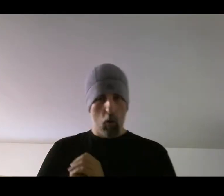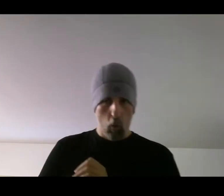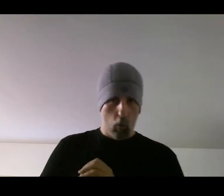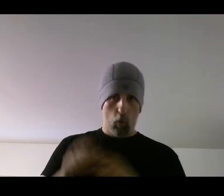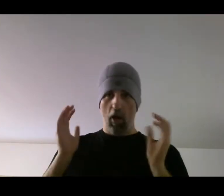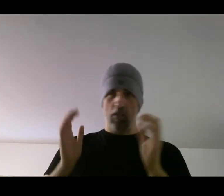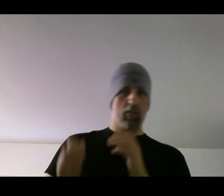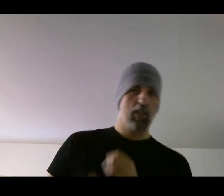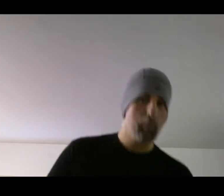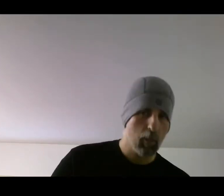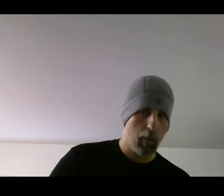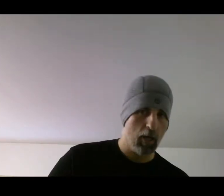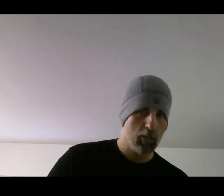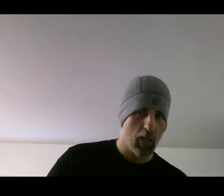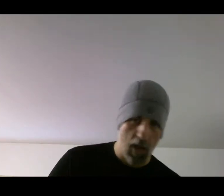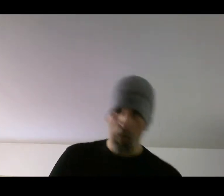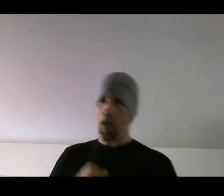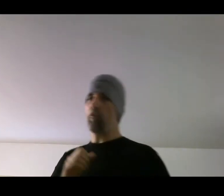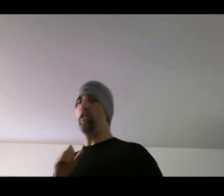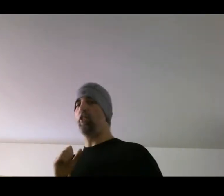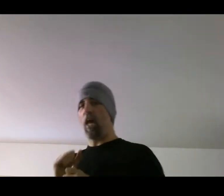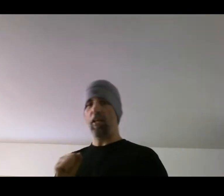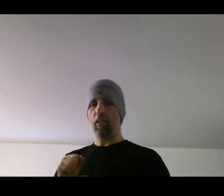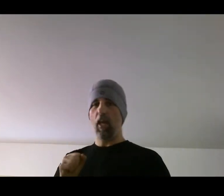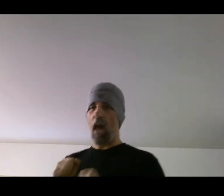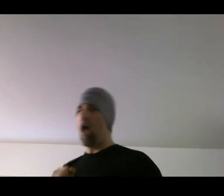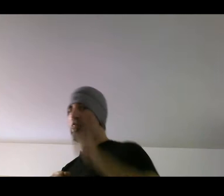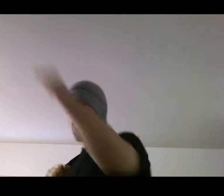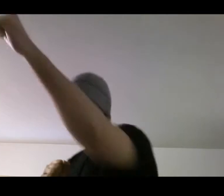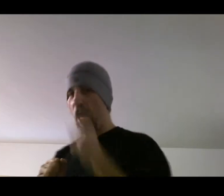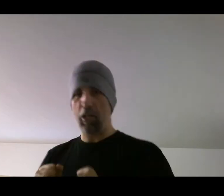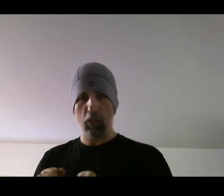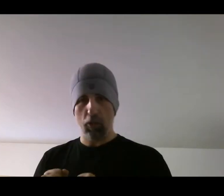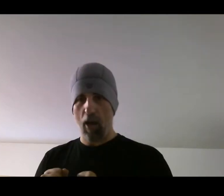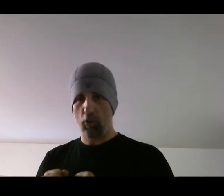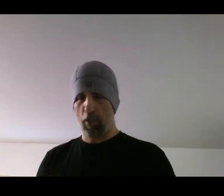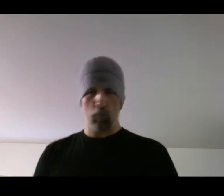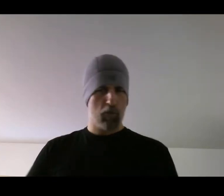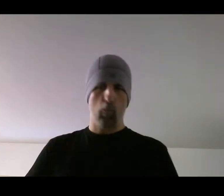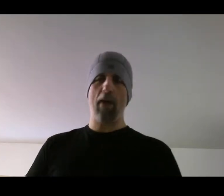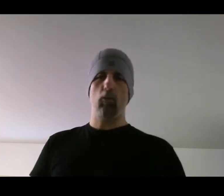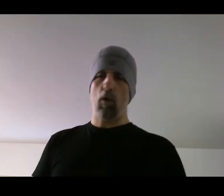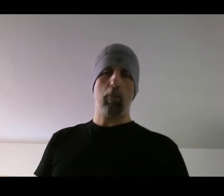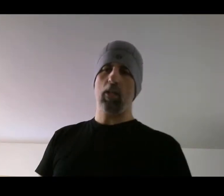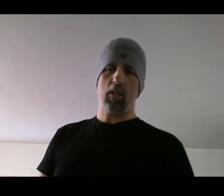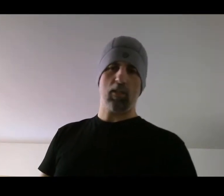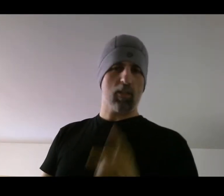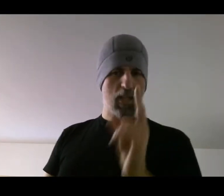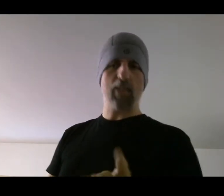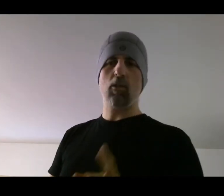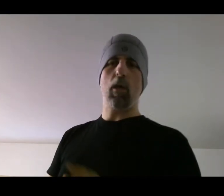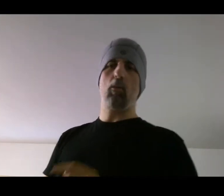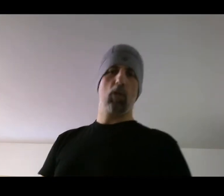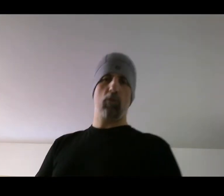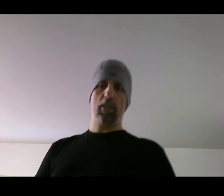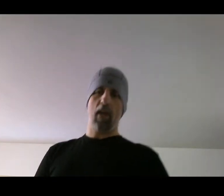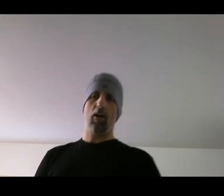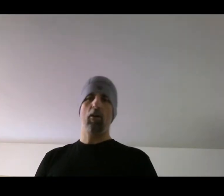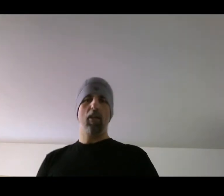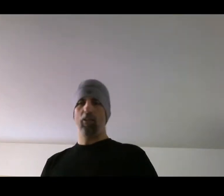or slipping a punch and then resetting and then getting your countering with no matter what punch it is. Because that's the way it works right now, is